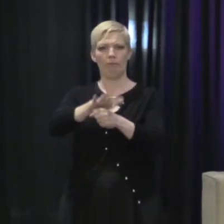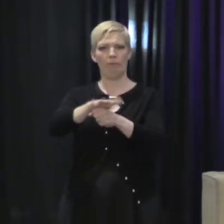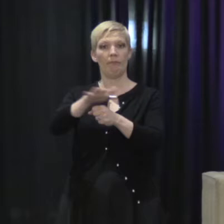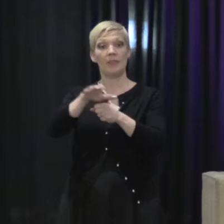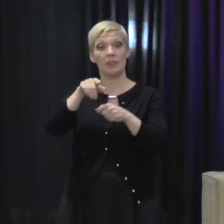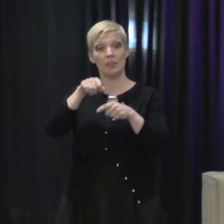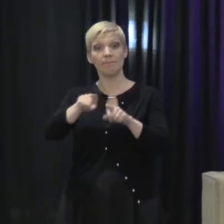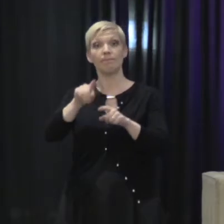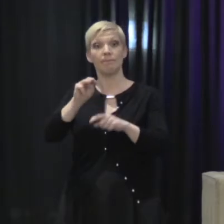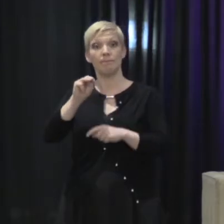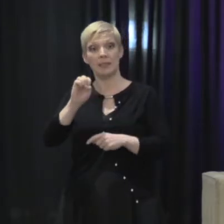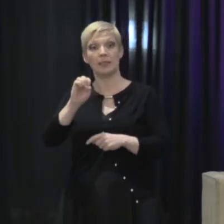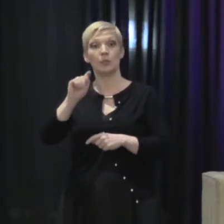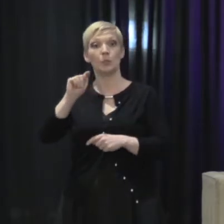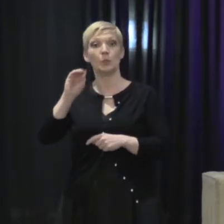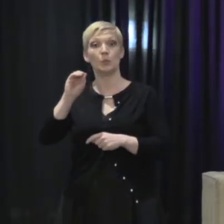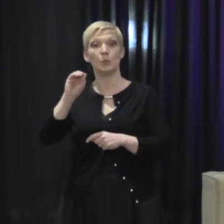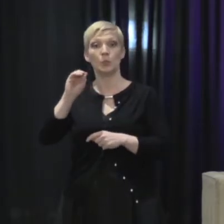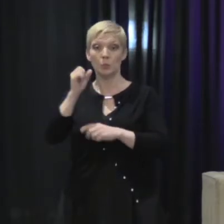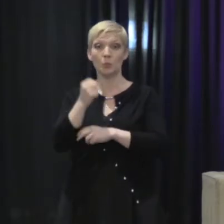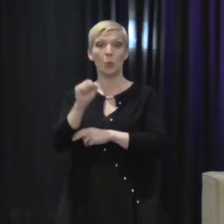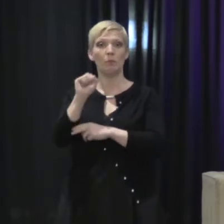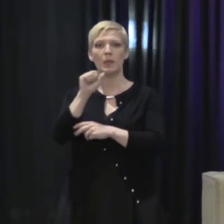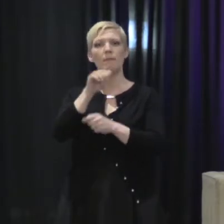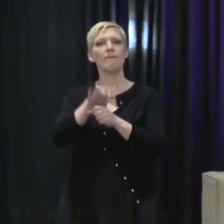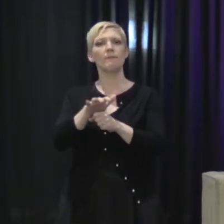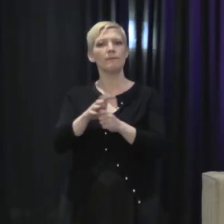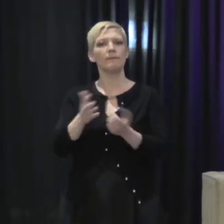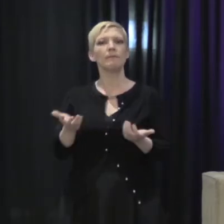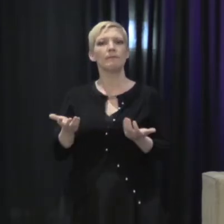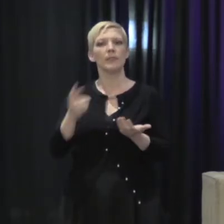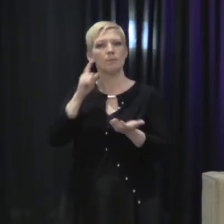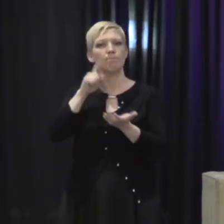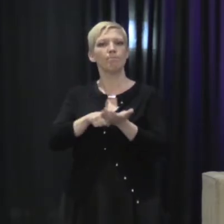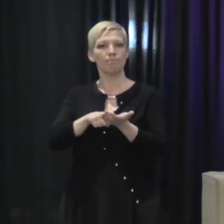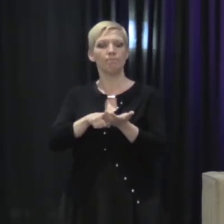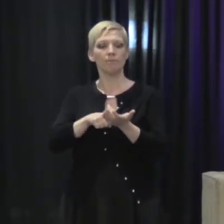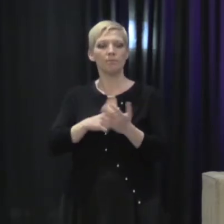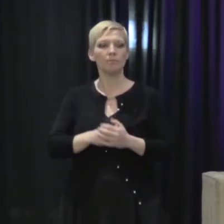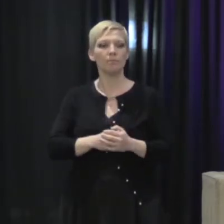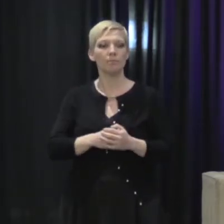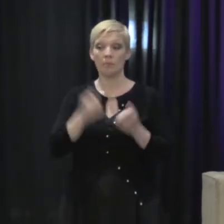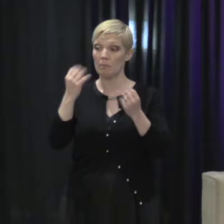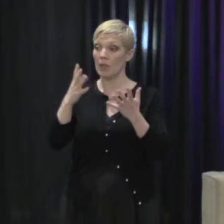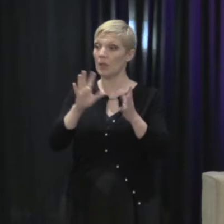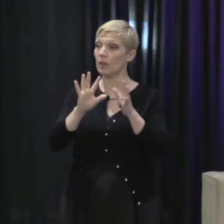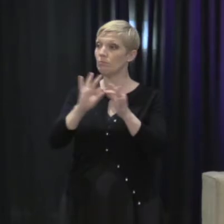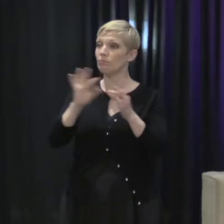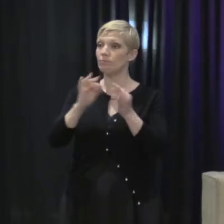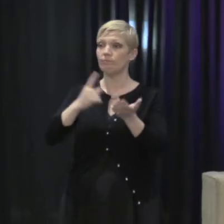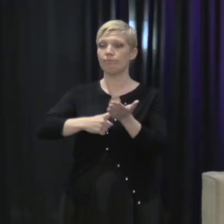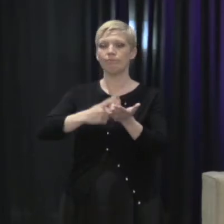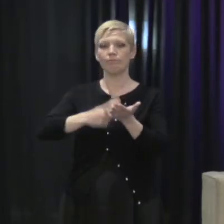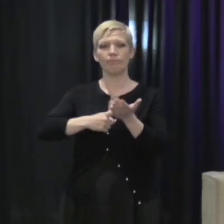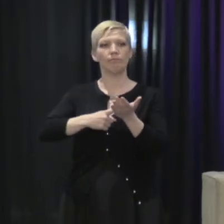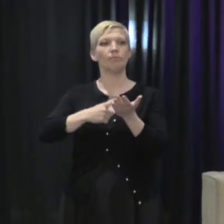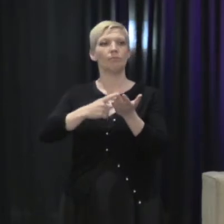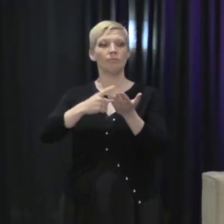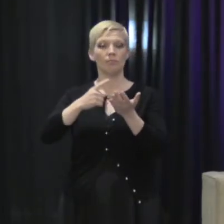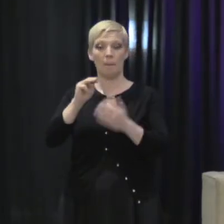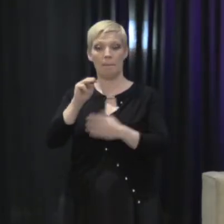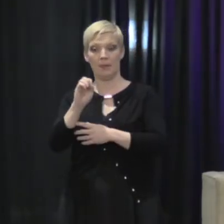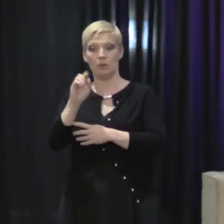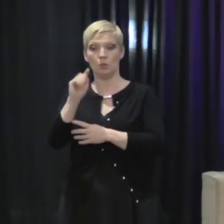Me Too movement, in my opinion. Many argue that Me Too would not and could not have happened